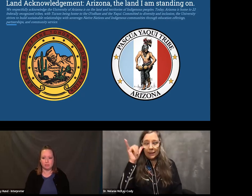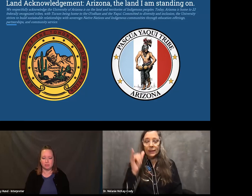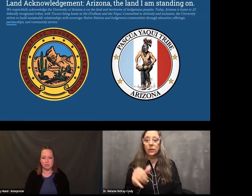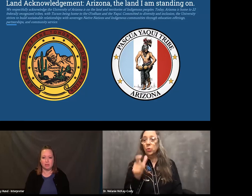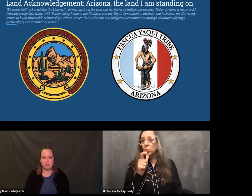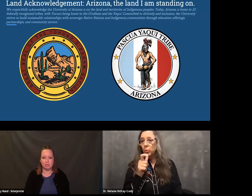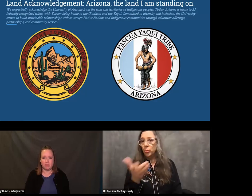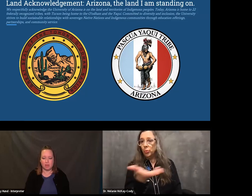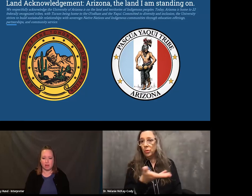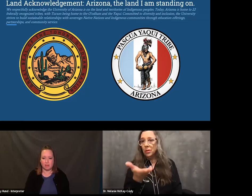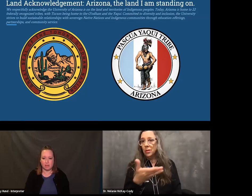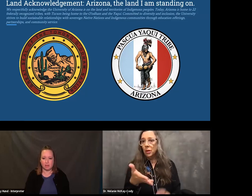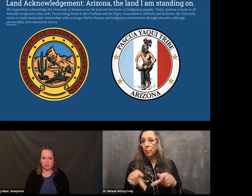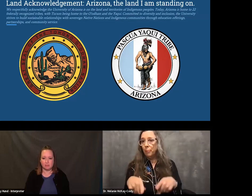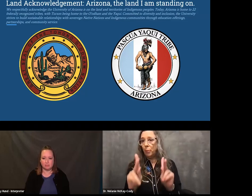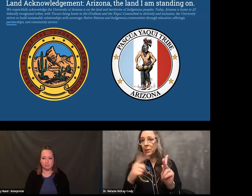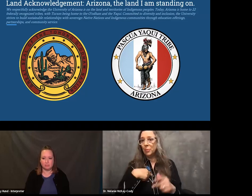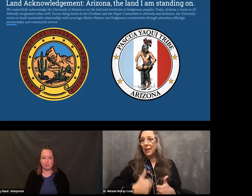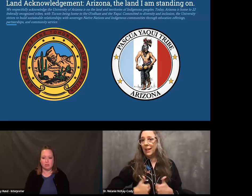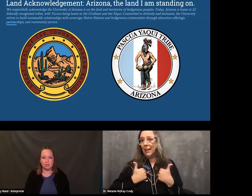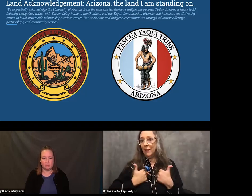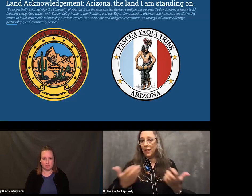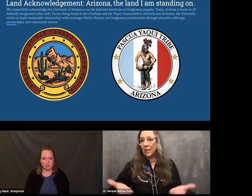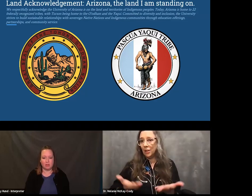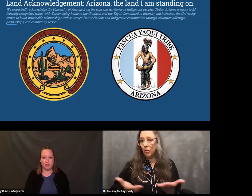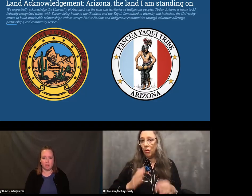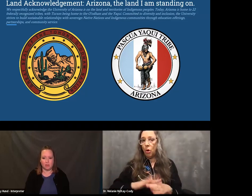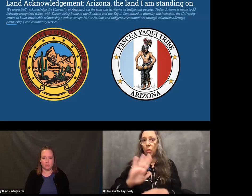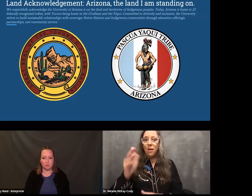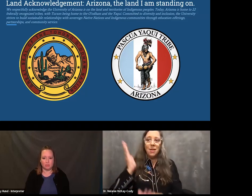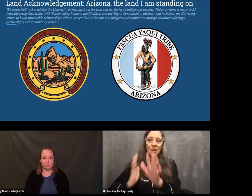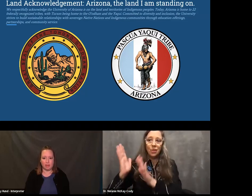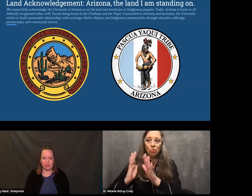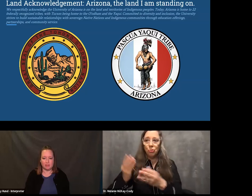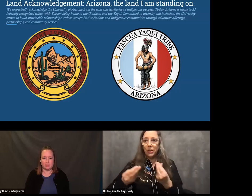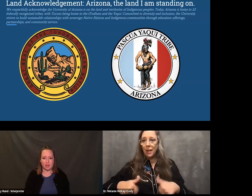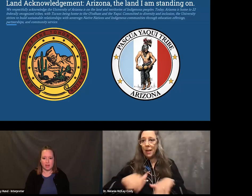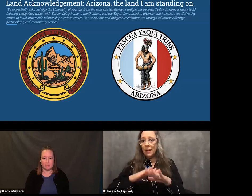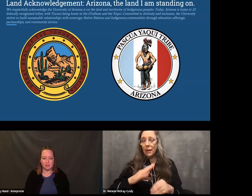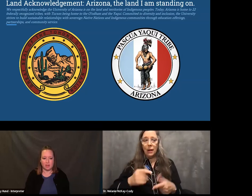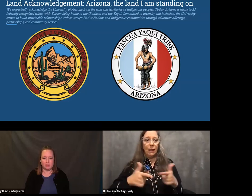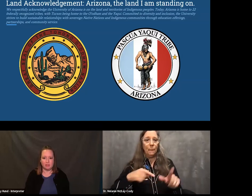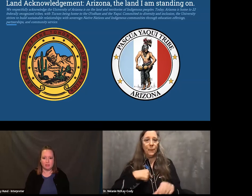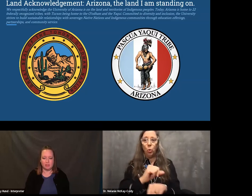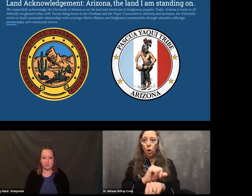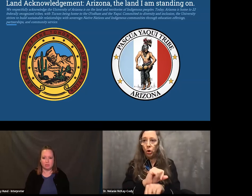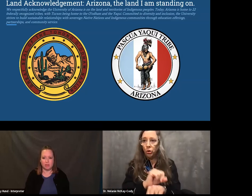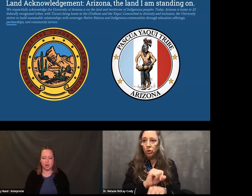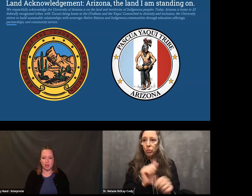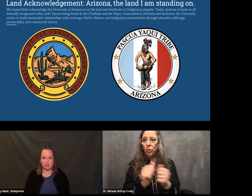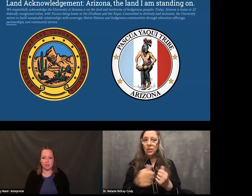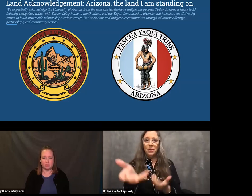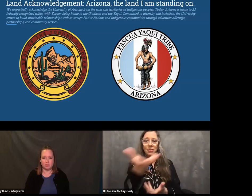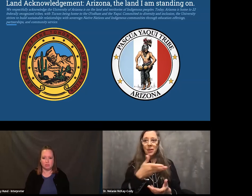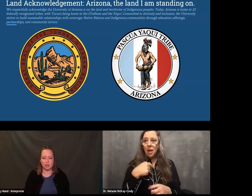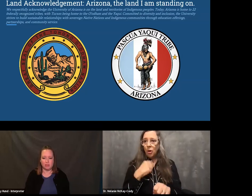'odham, the Yaqui, on whose lands I stand. These